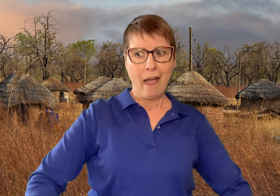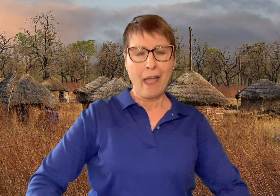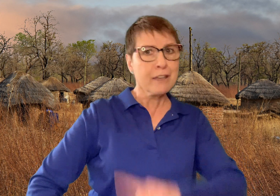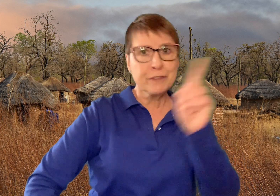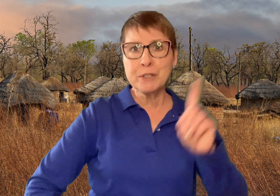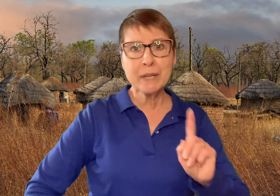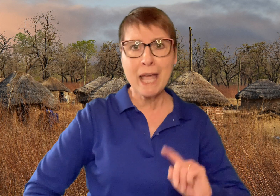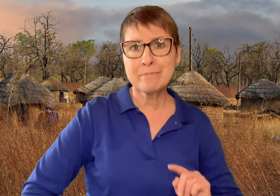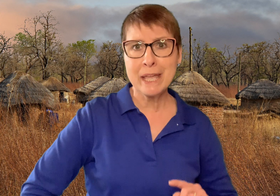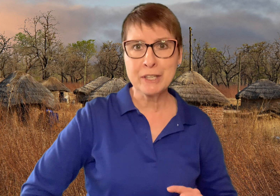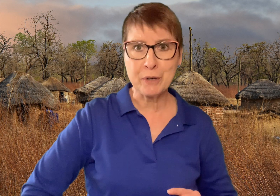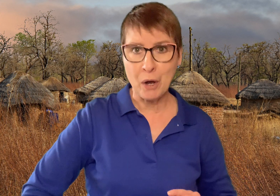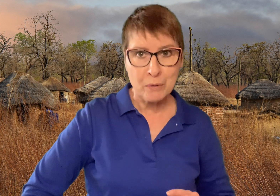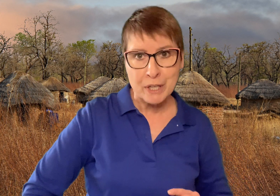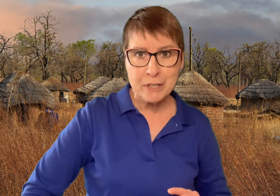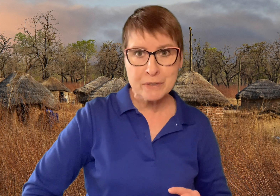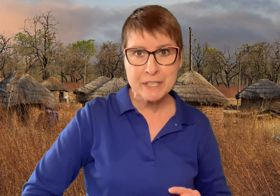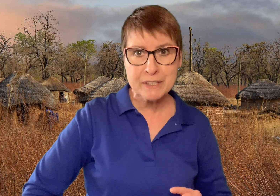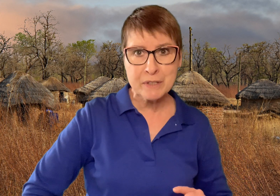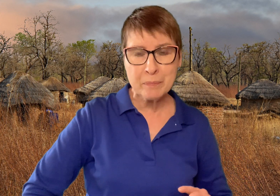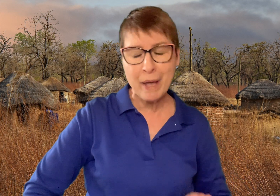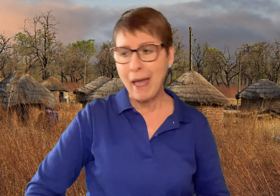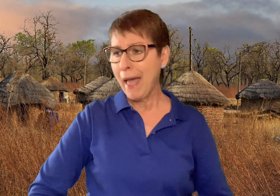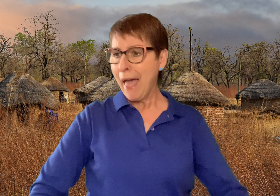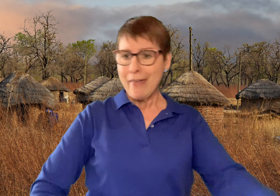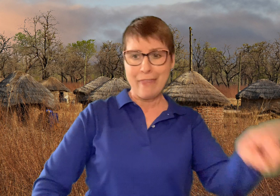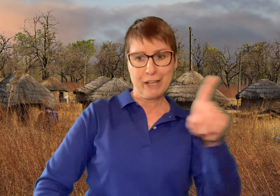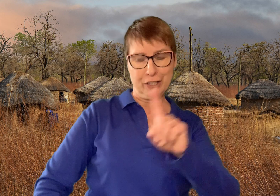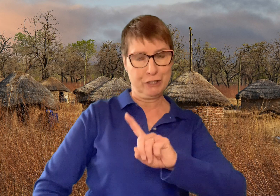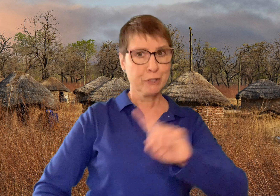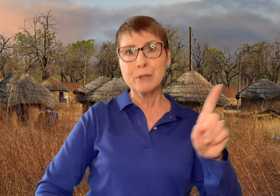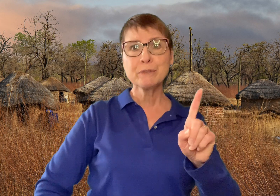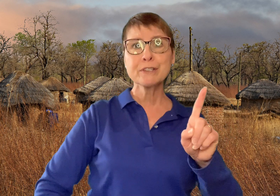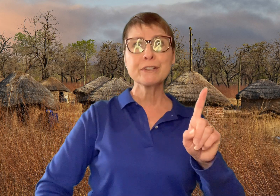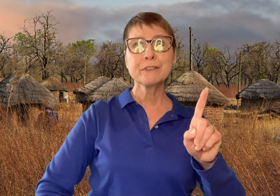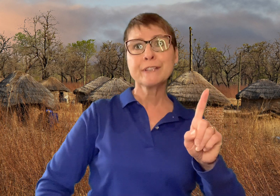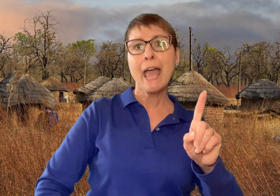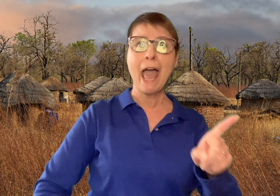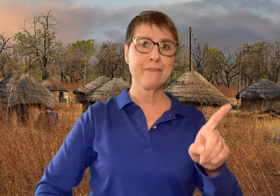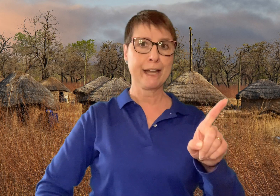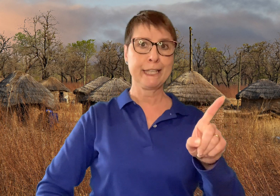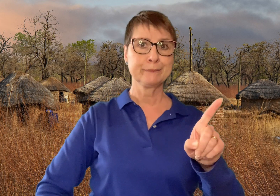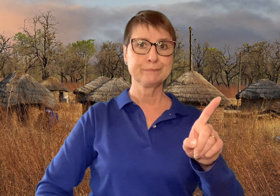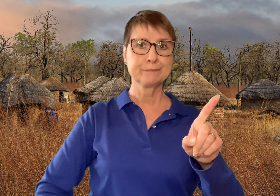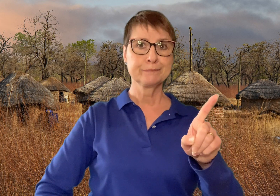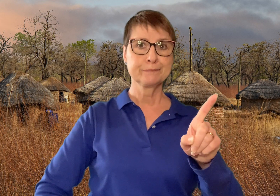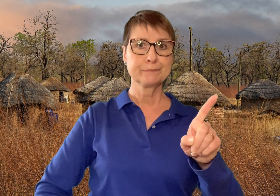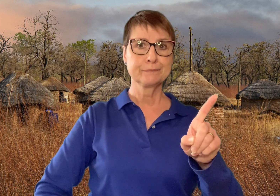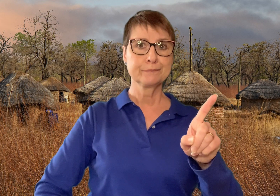If you can't make your own a goosey soup, then you don't deserve to have any. Freeze.